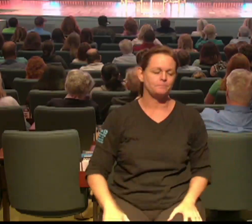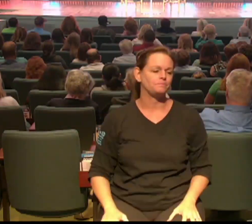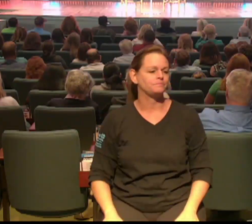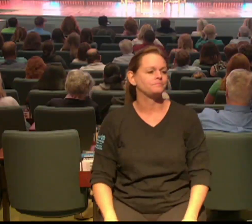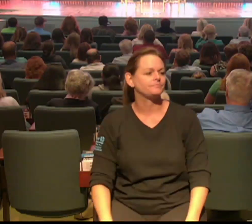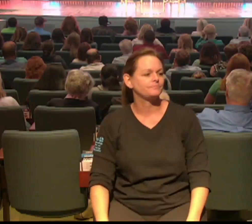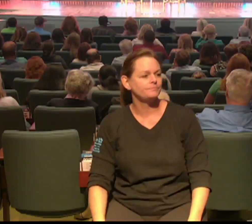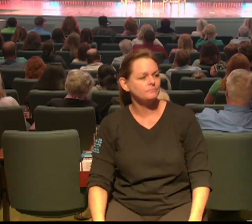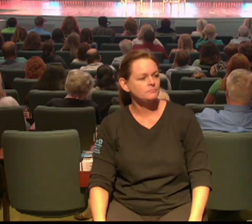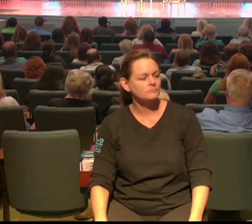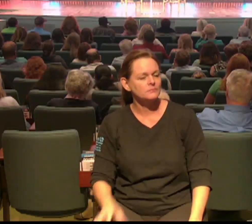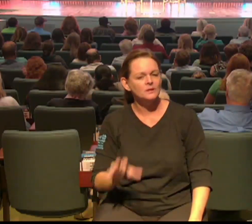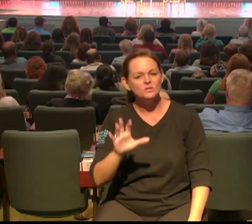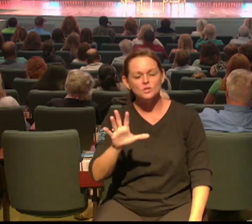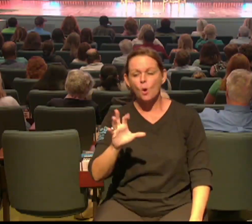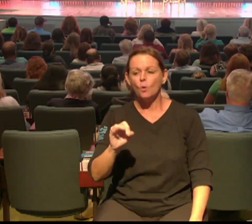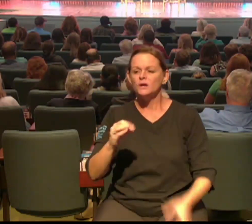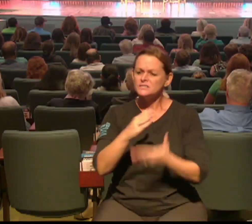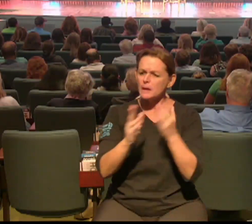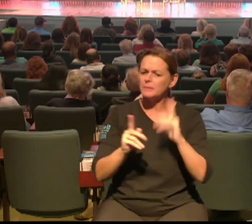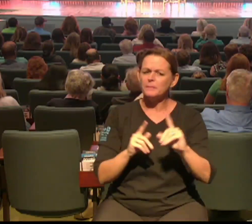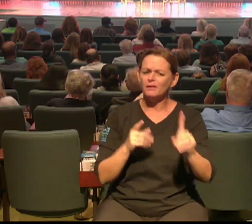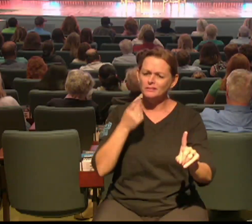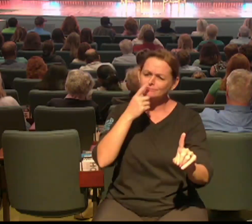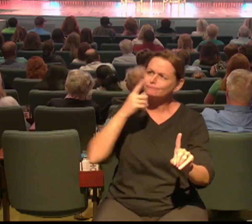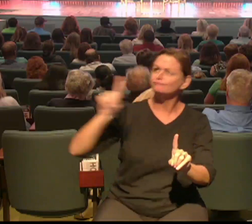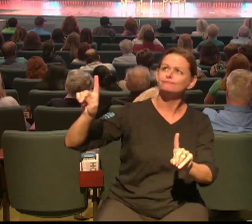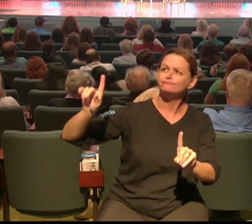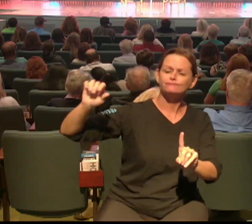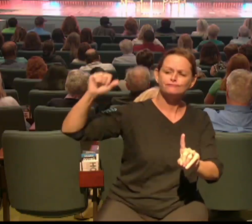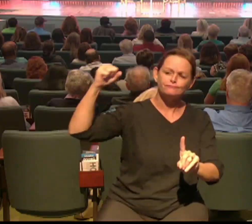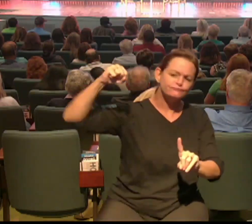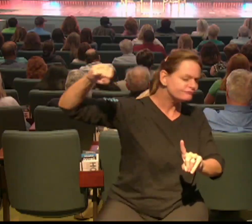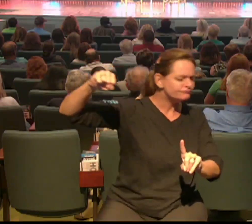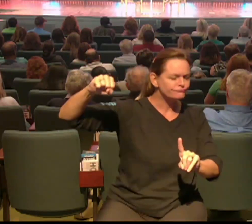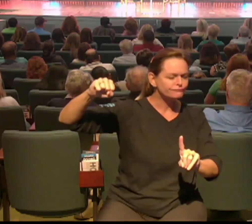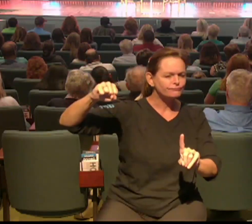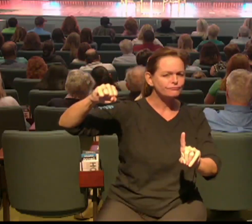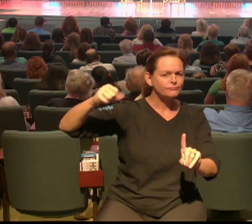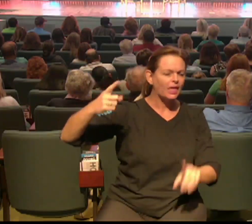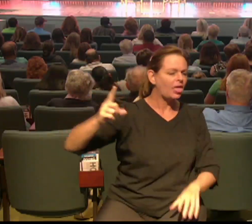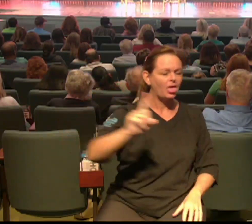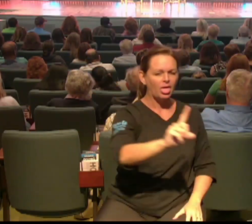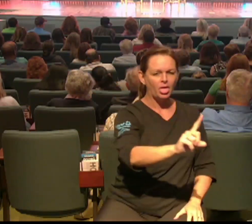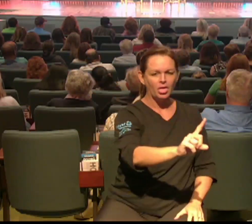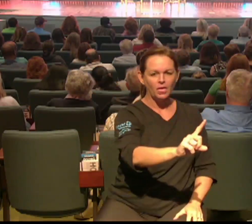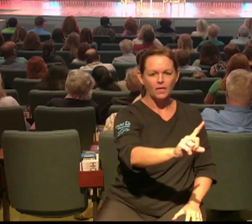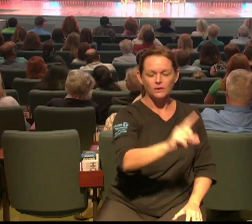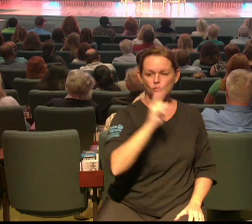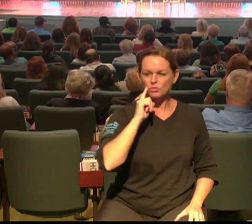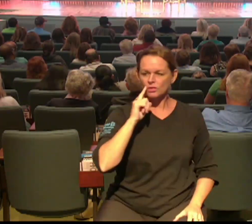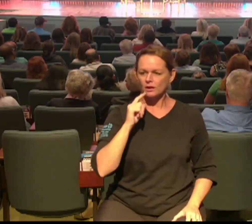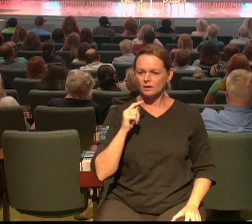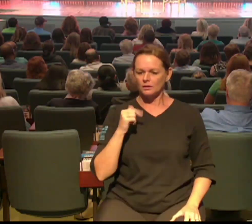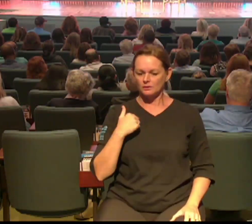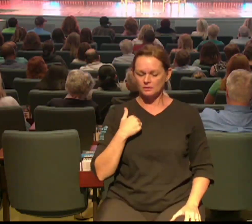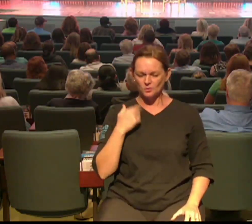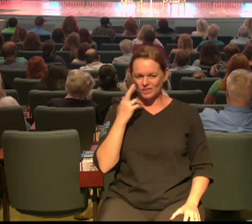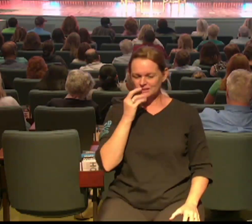that is far from God and brought them to church lately you'll you'll get a warped idea of what this is you'll think it's about you and about what your kids need and what we